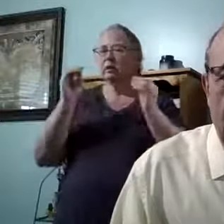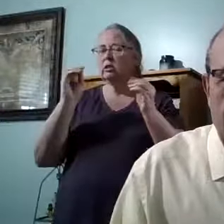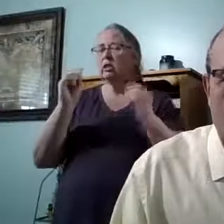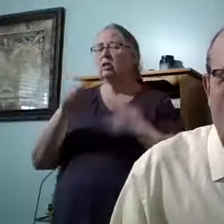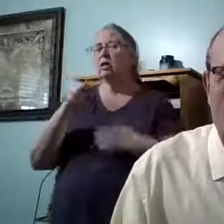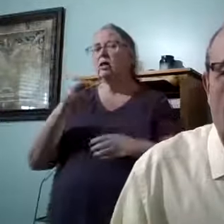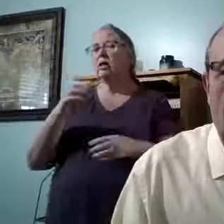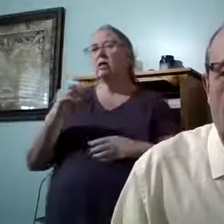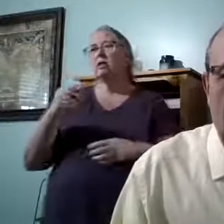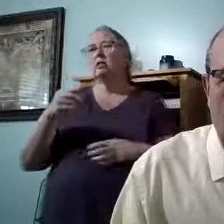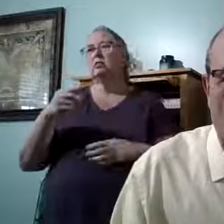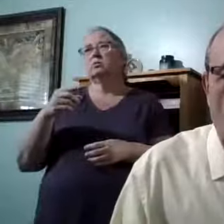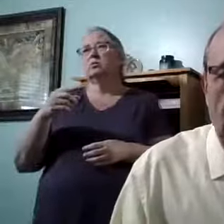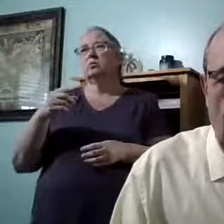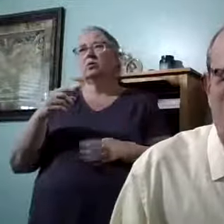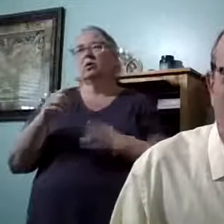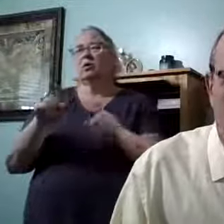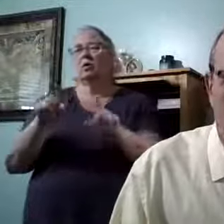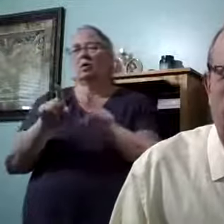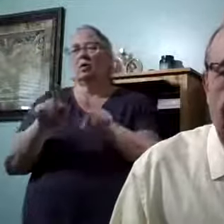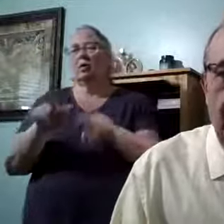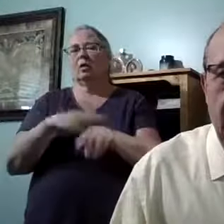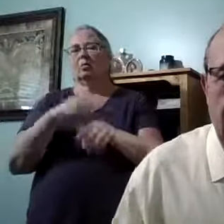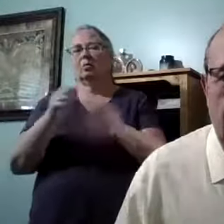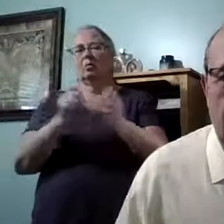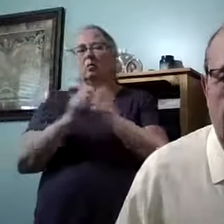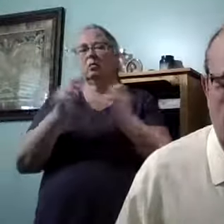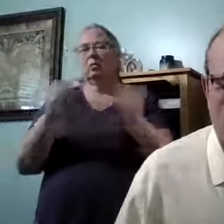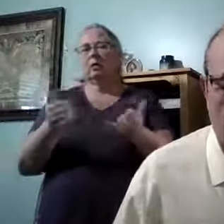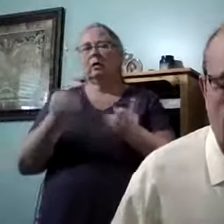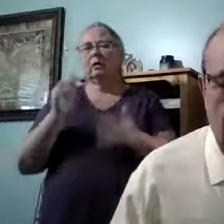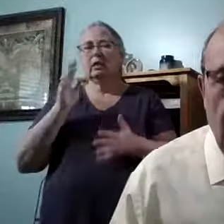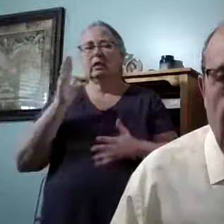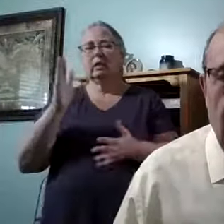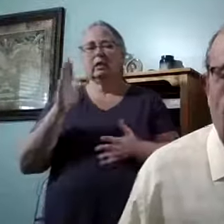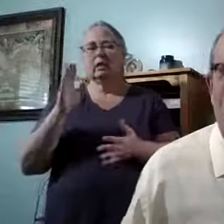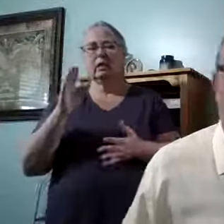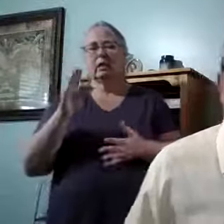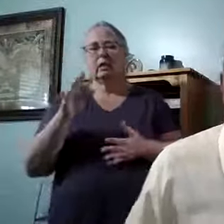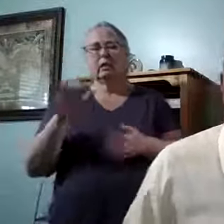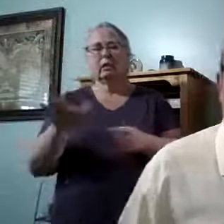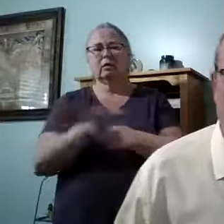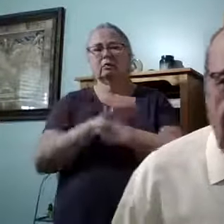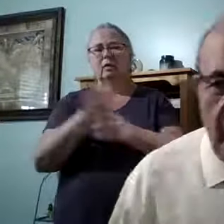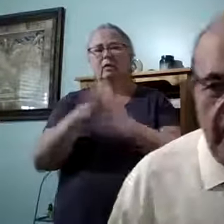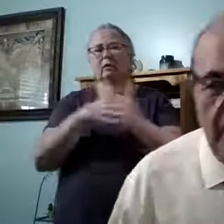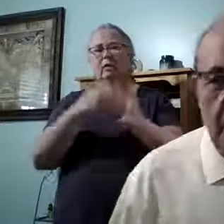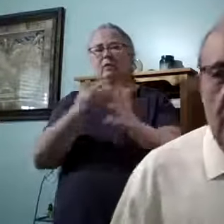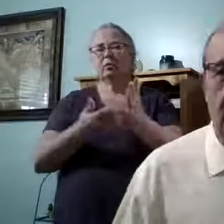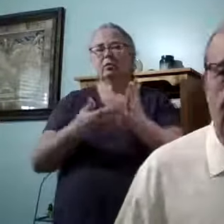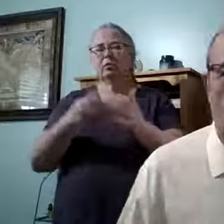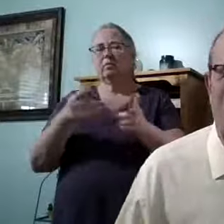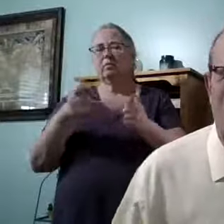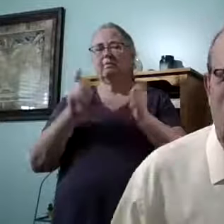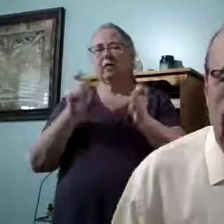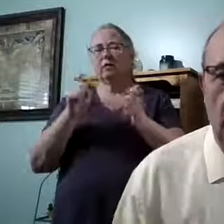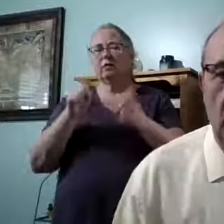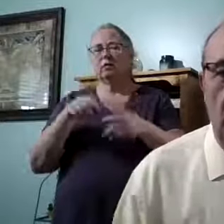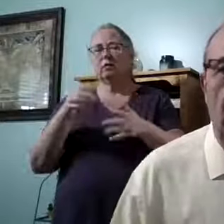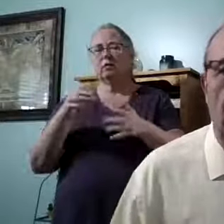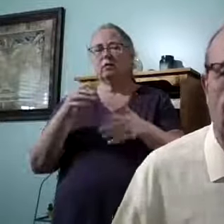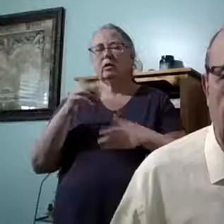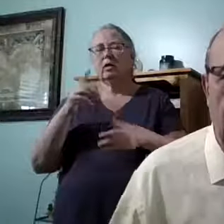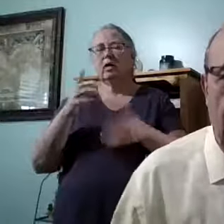And so along with what we're doing tonight, it does fill the schedule very much. So I